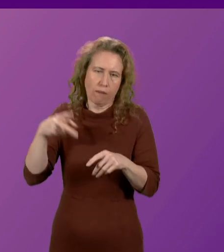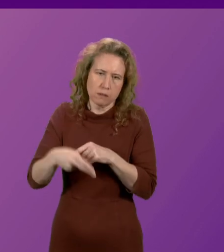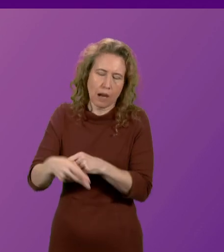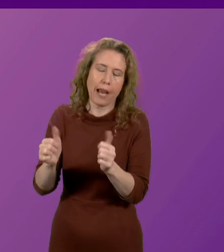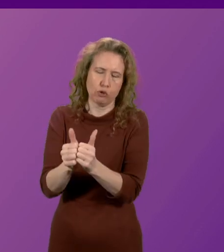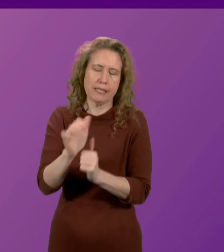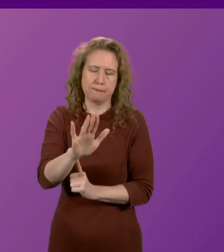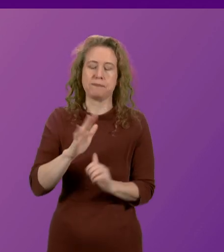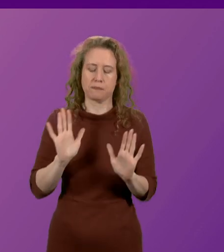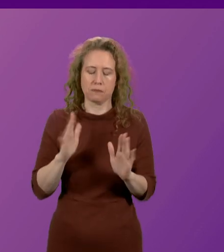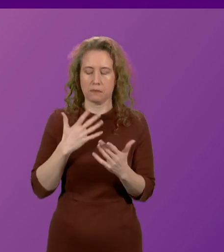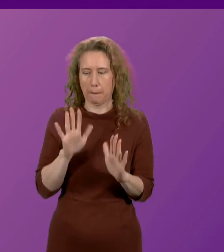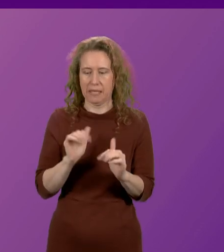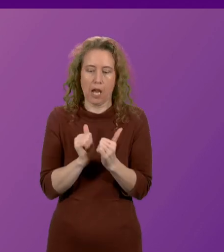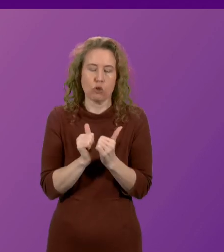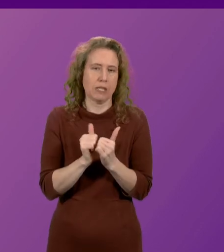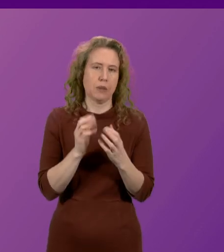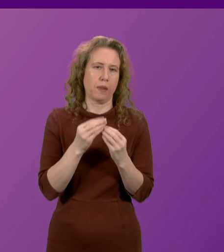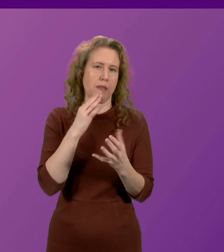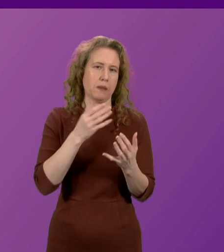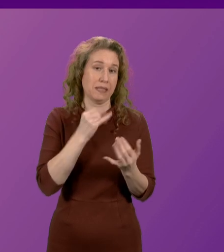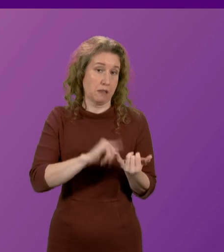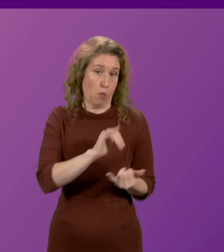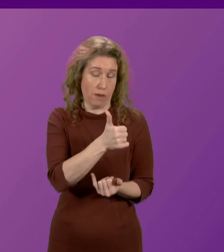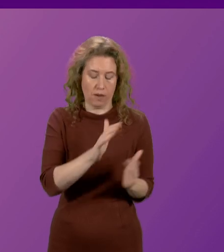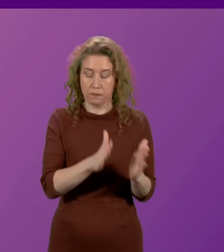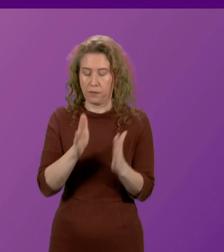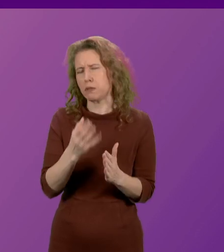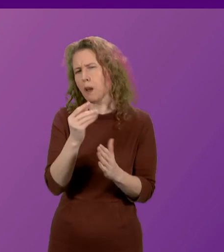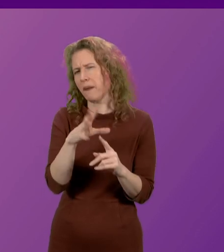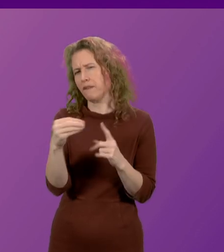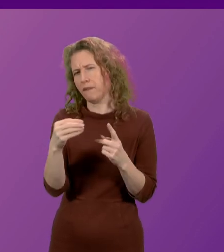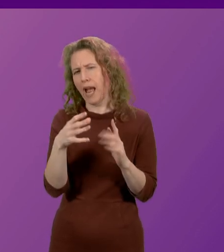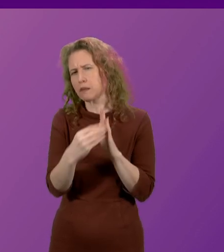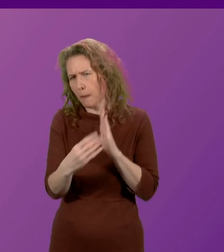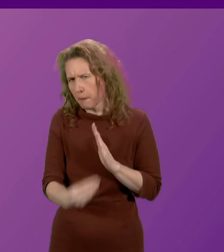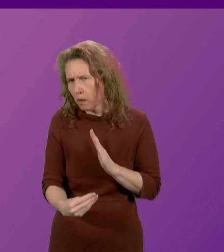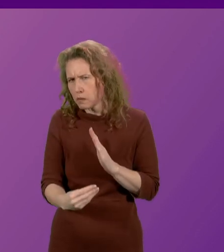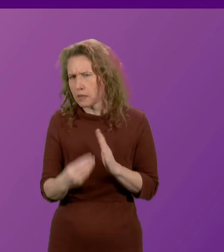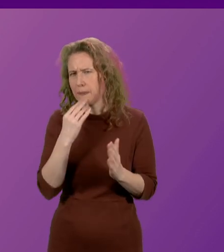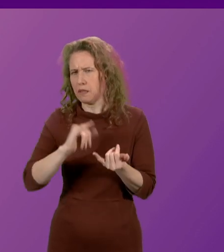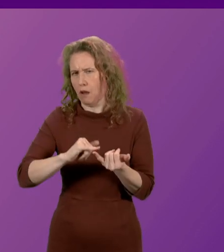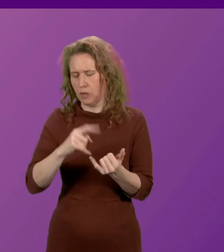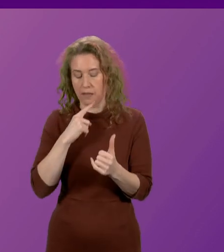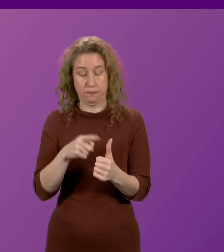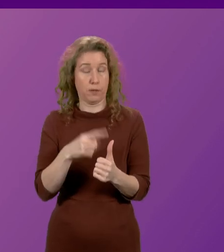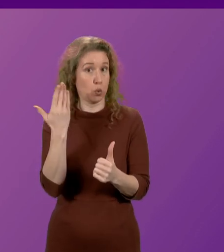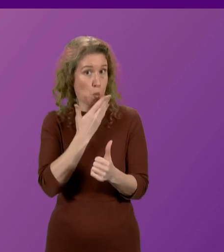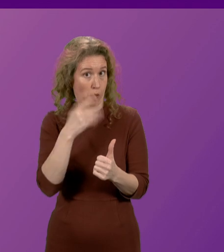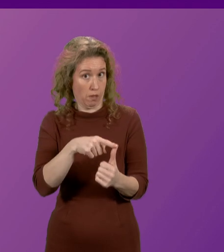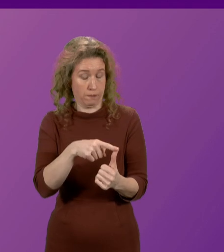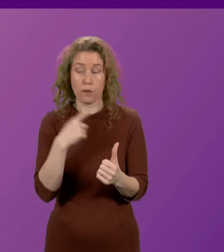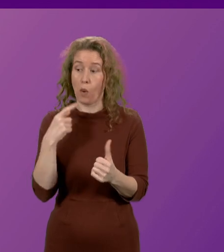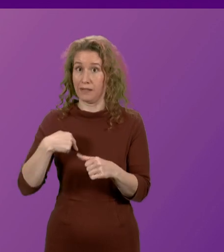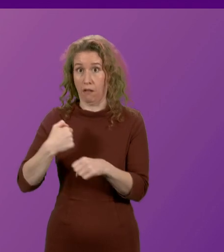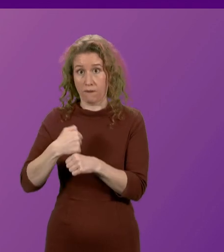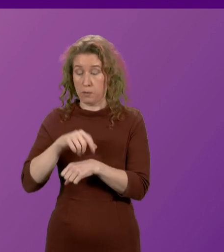And I agree with Mr Sarwar on that particular point. But let's take a couple of the examples that Mr Sarwar talked about. On schools. When this government